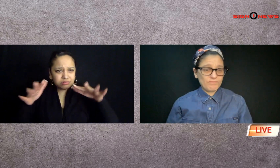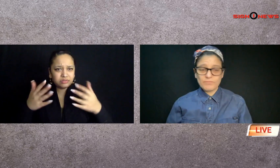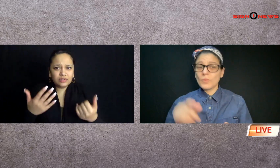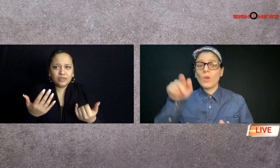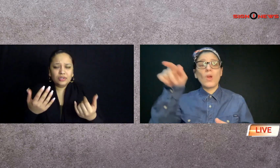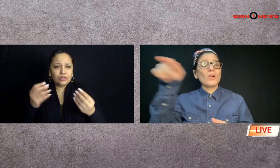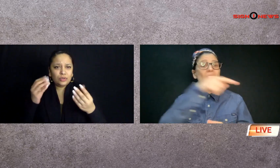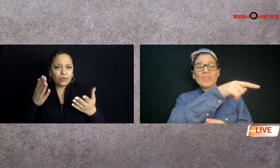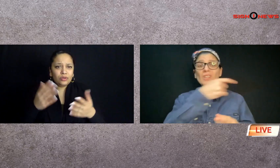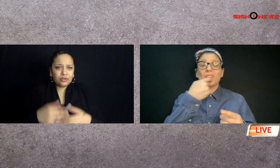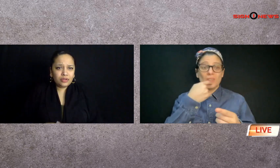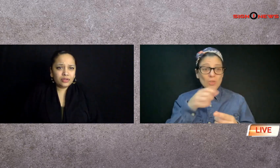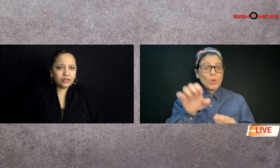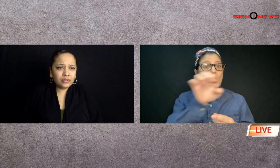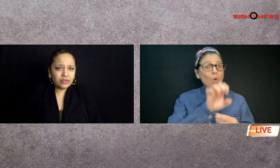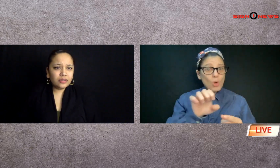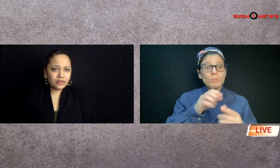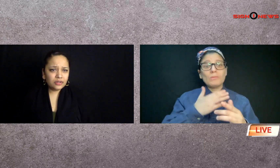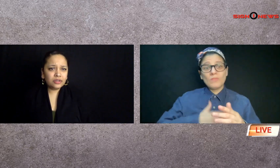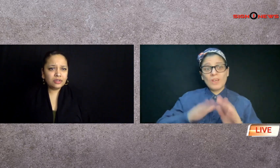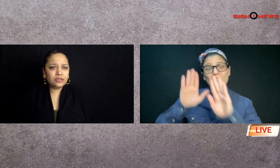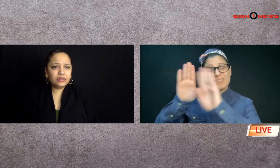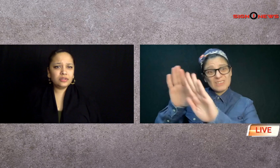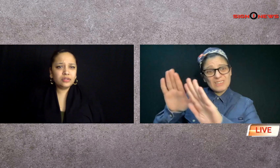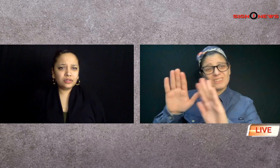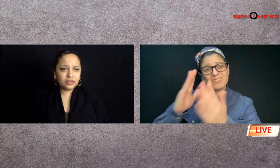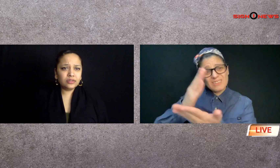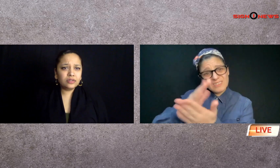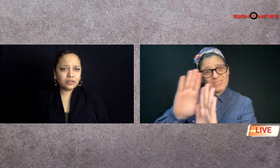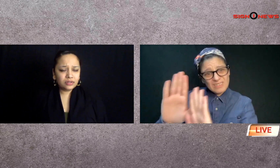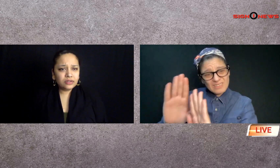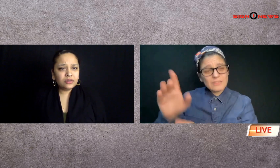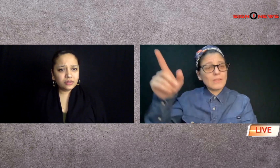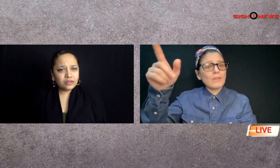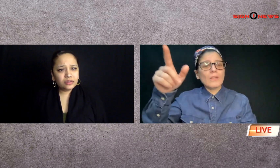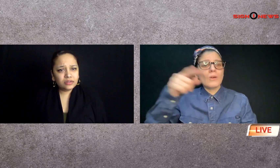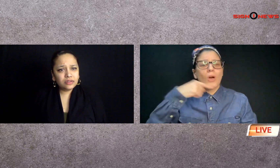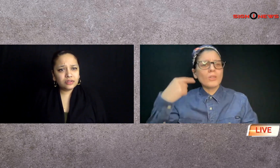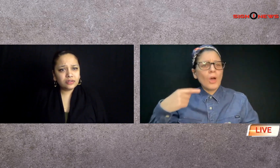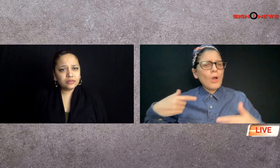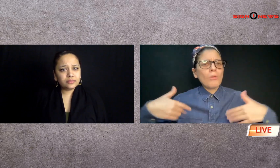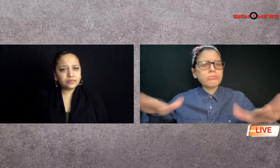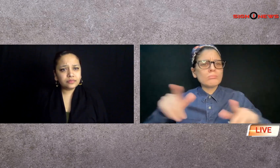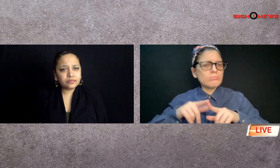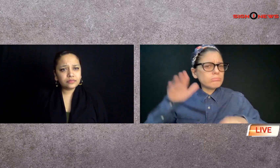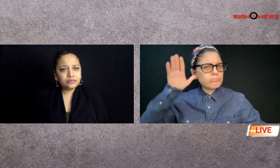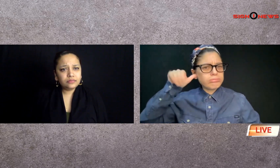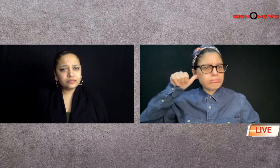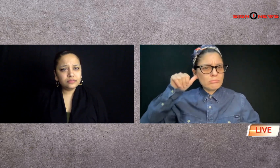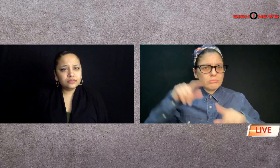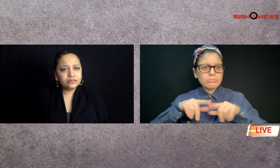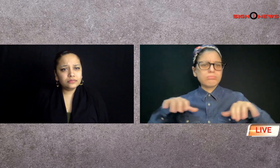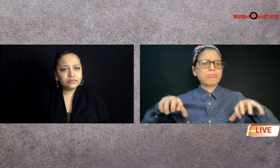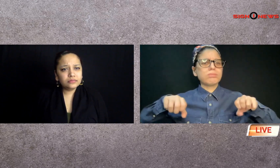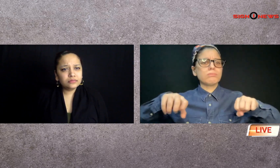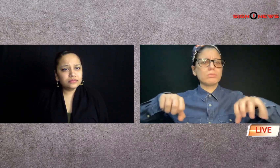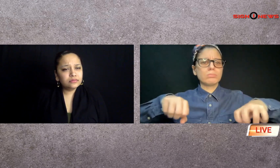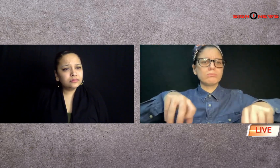Europe is begging Russia to stand down but